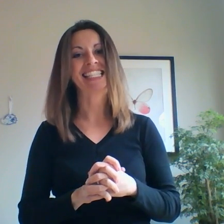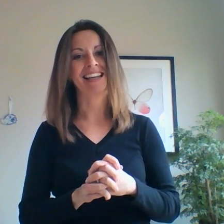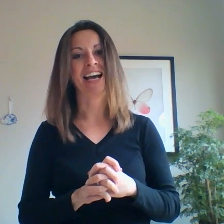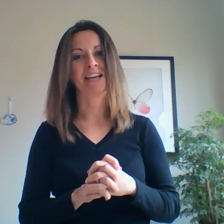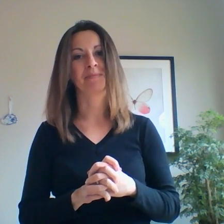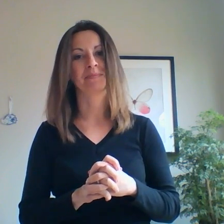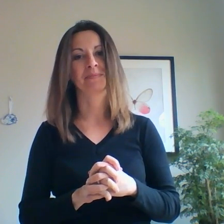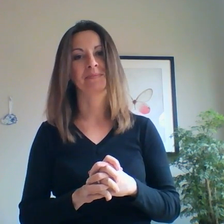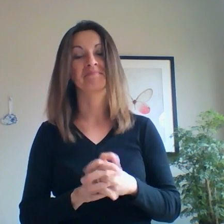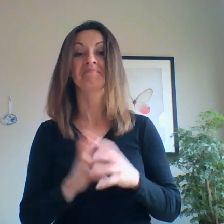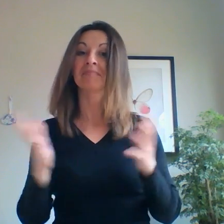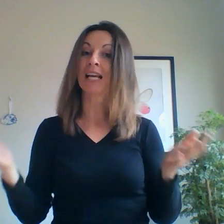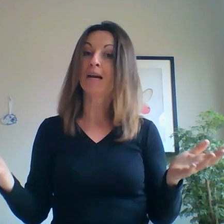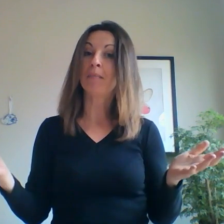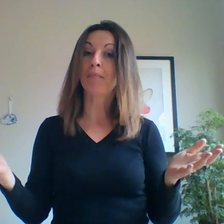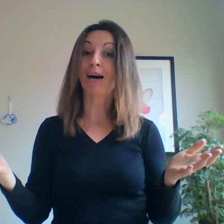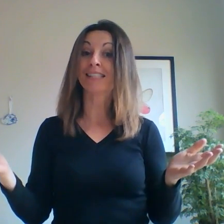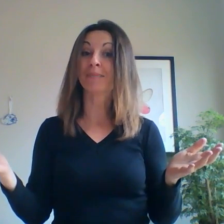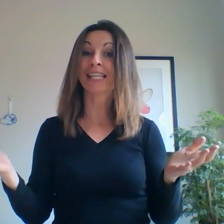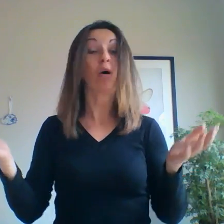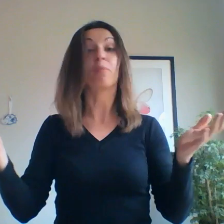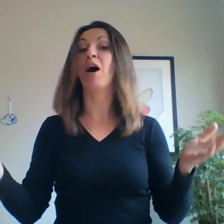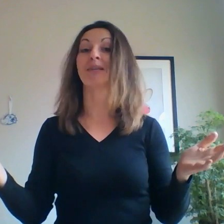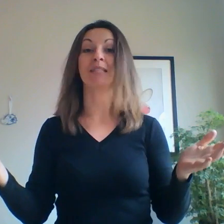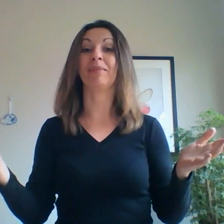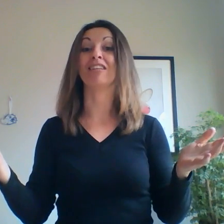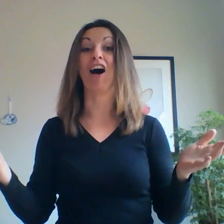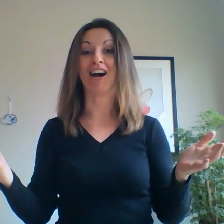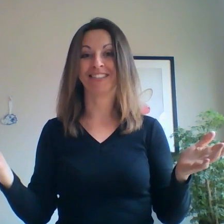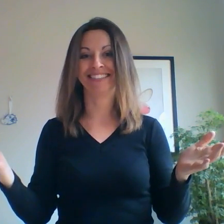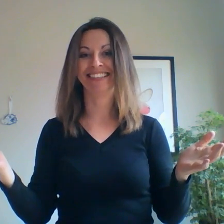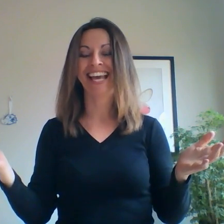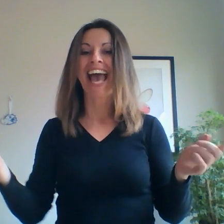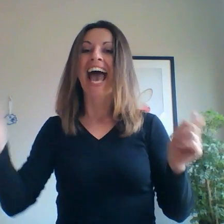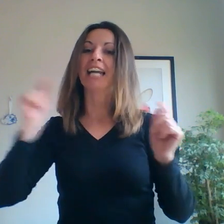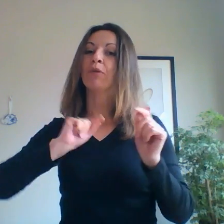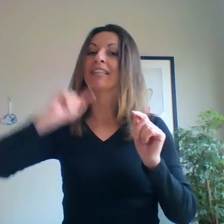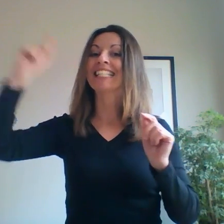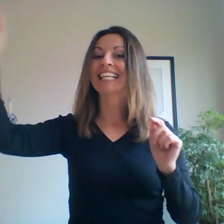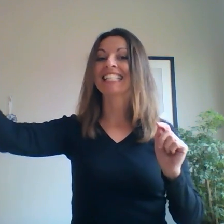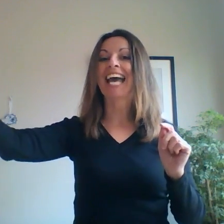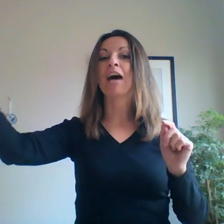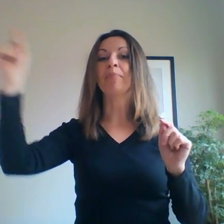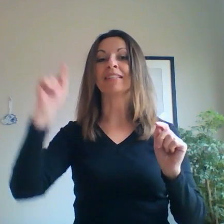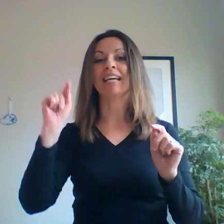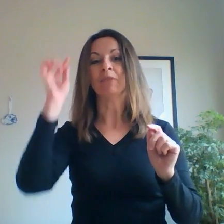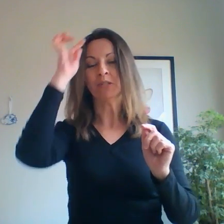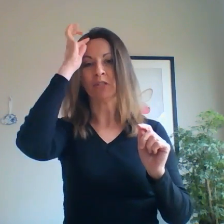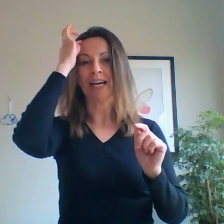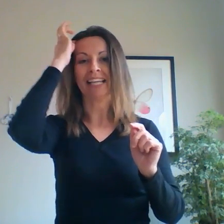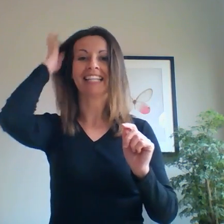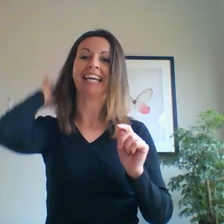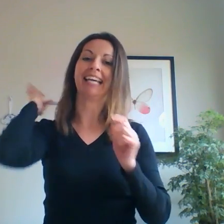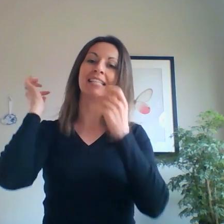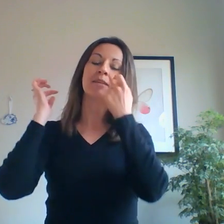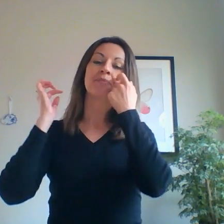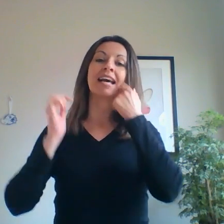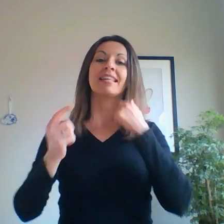time? Possibly or possibly not. And what this example demonstrates is that